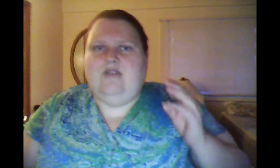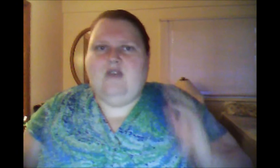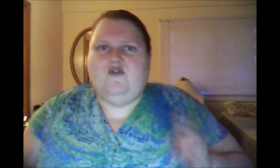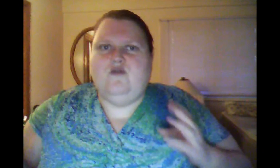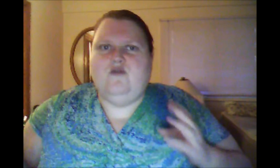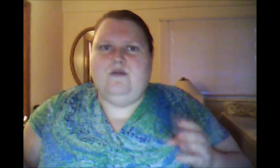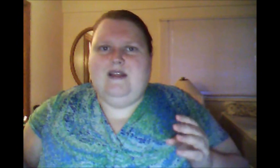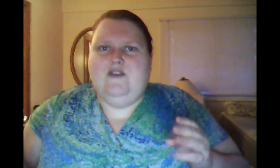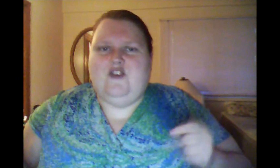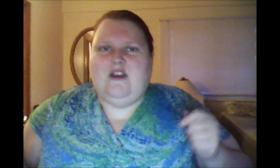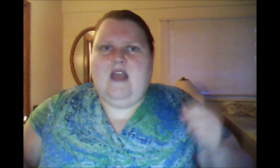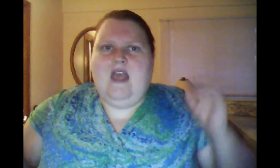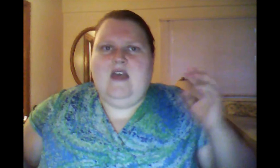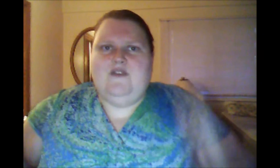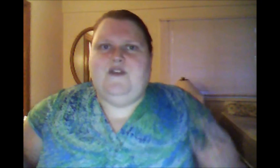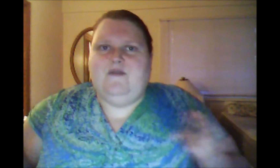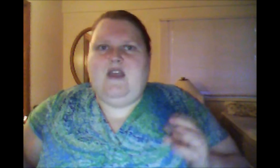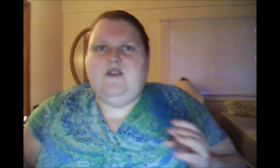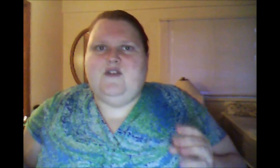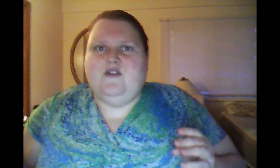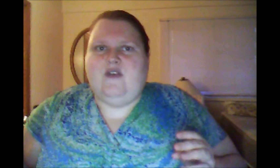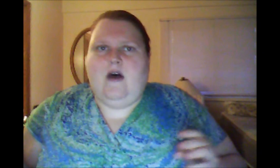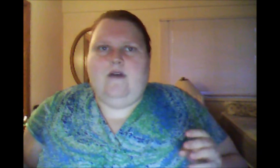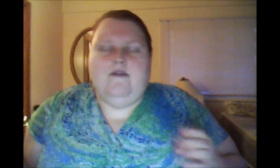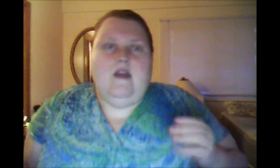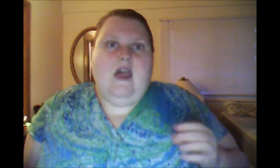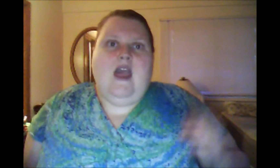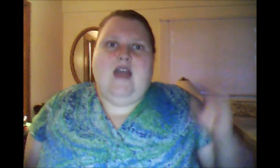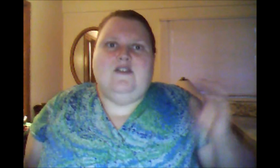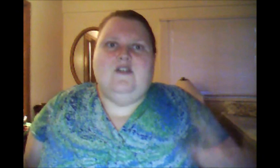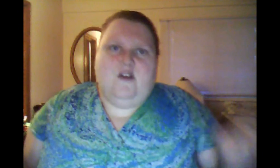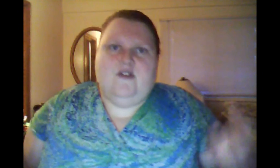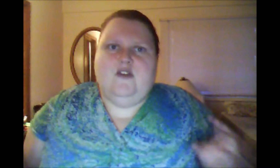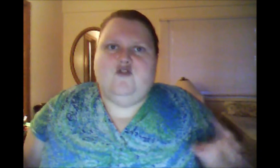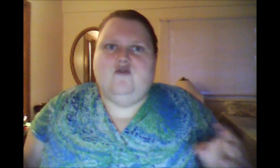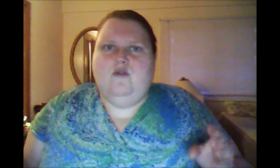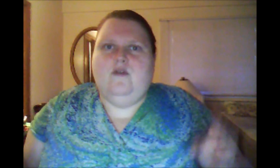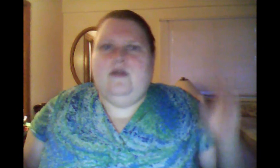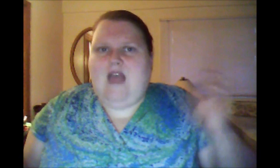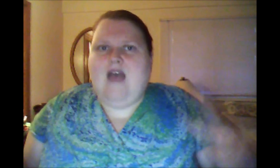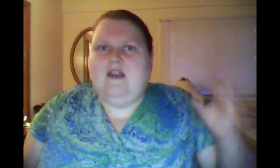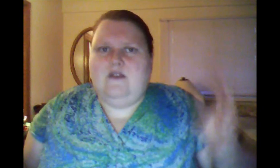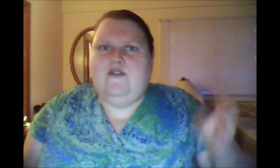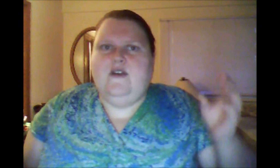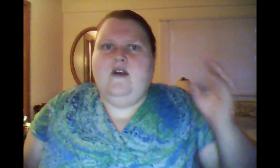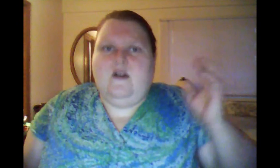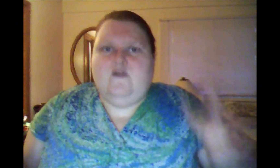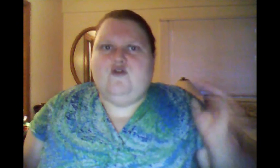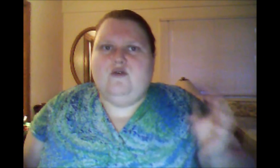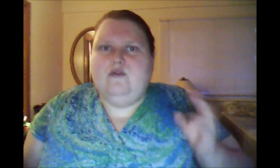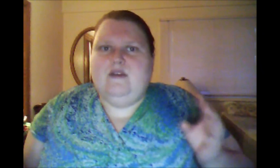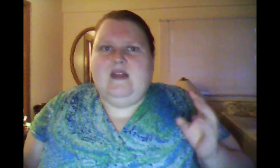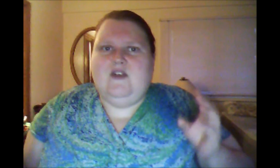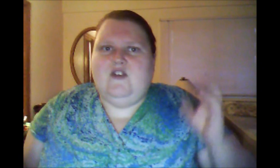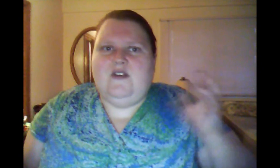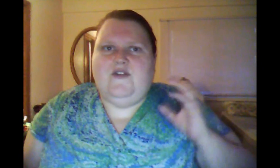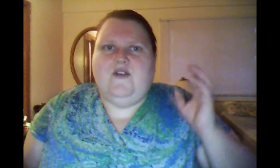That's true religion is to face yourself and to learn the truth. That is true religion is to